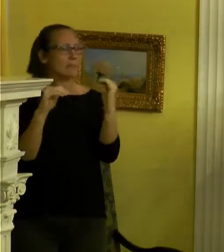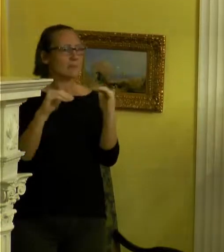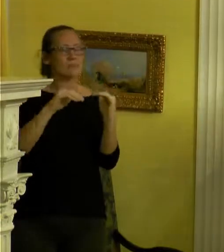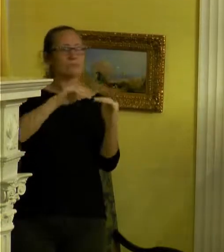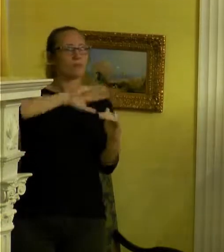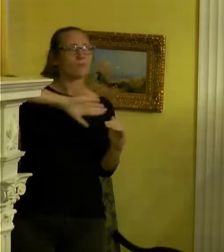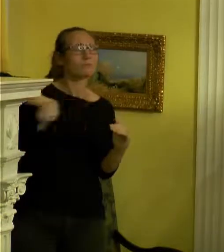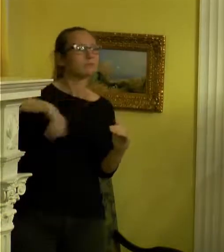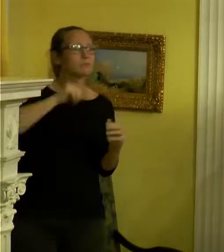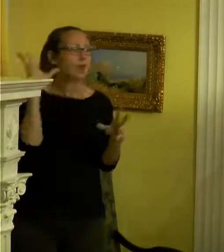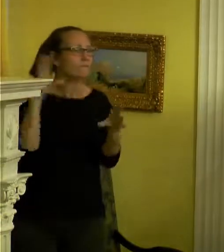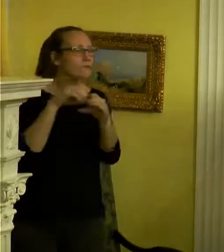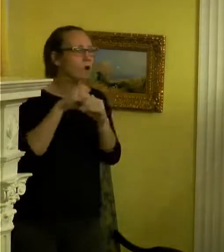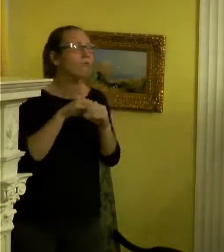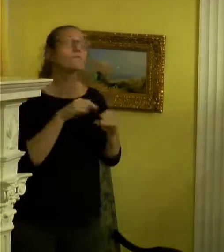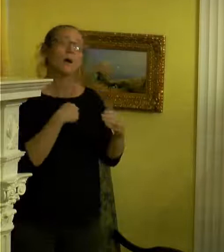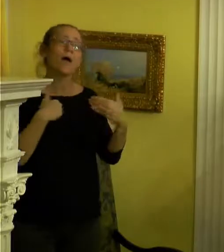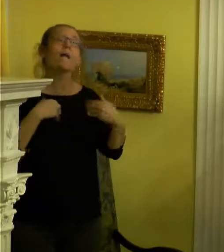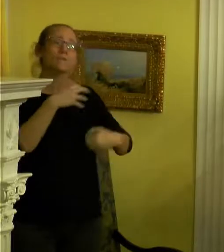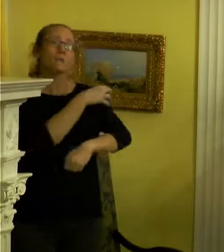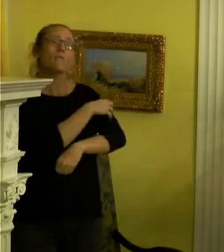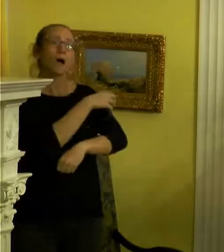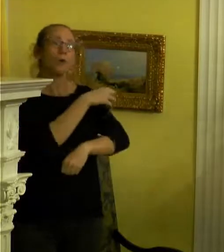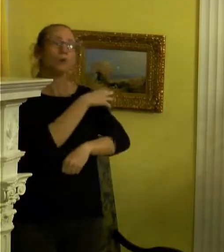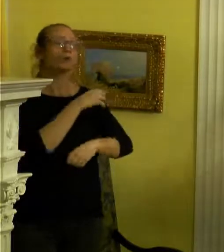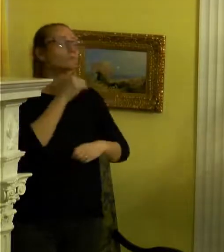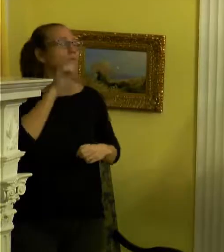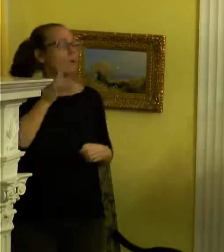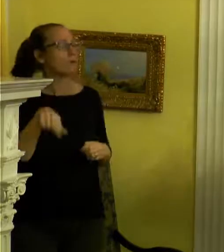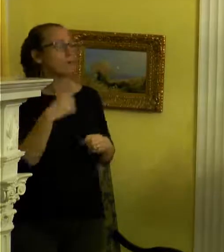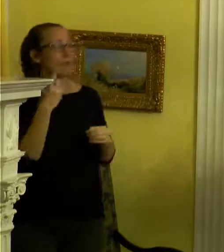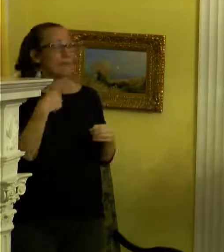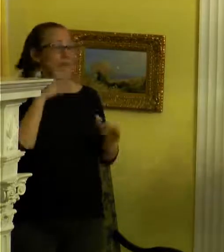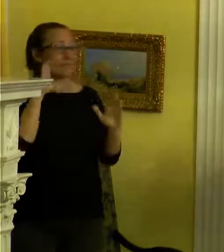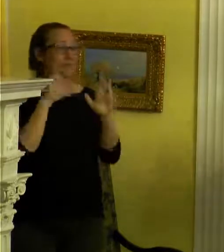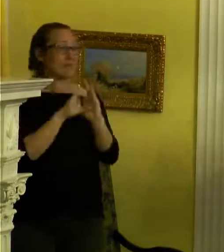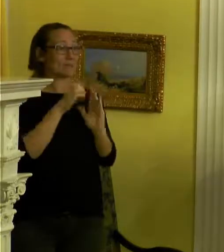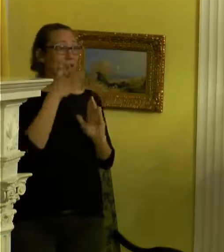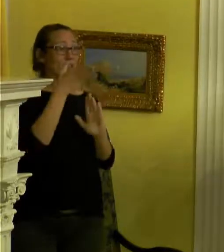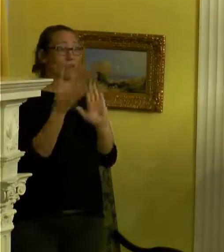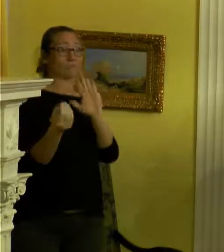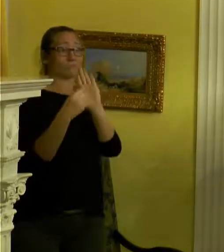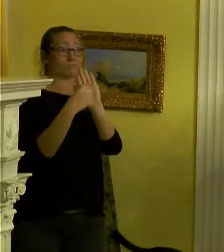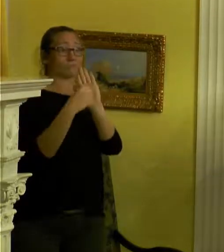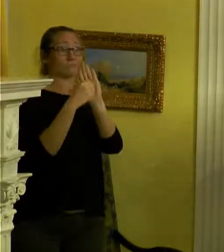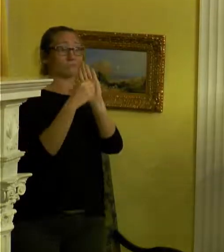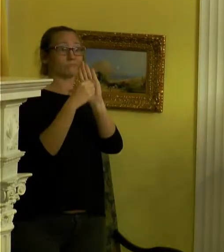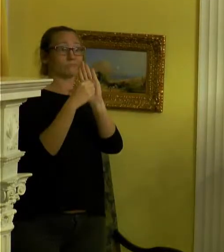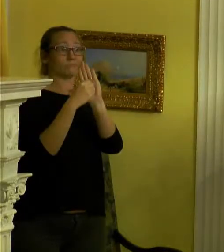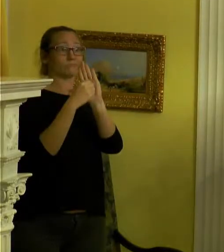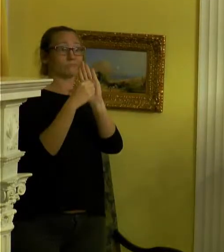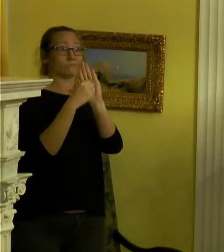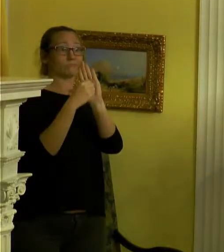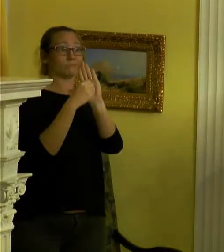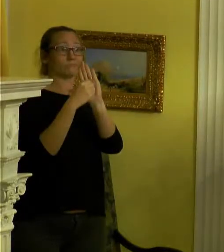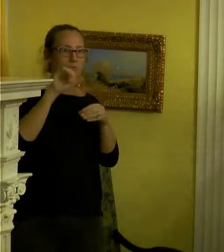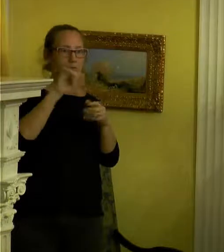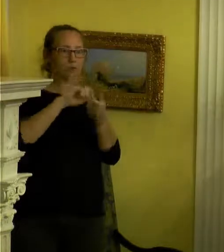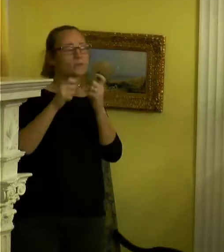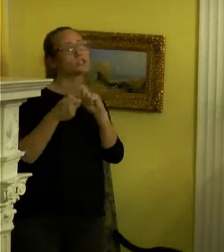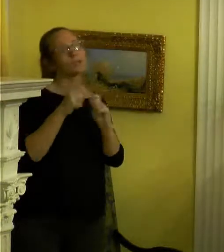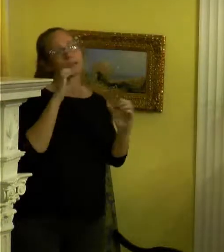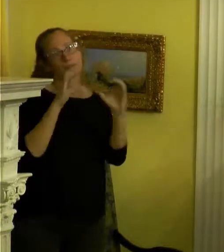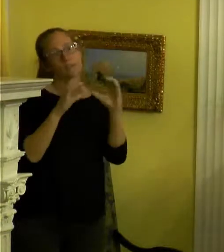So I have the power to not only put the image there, but to bring you into the space to win and change the